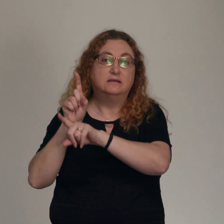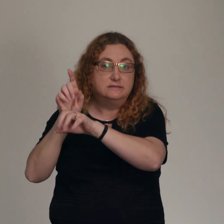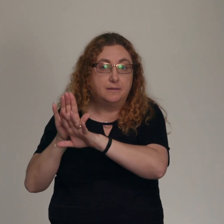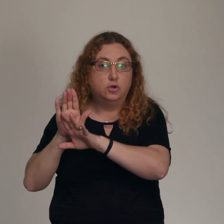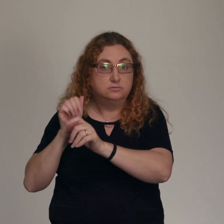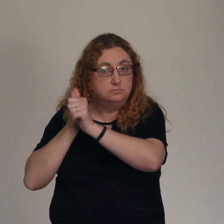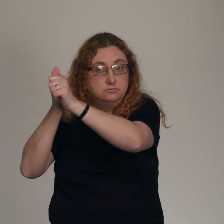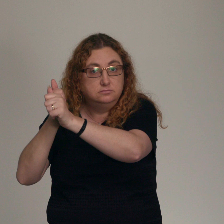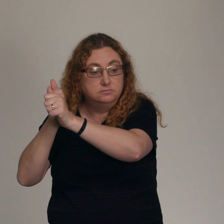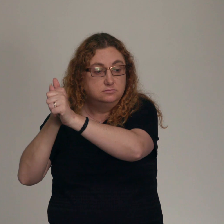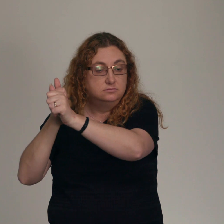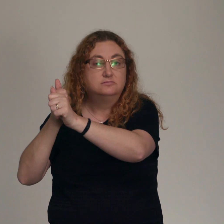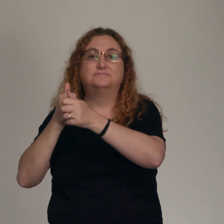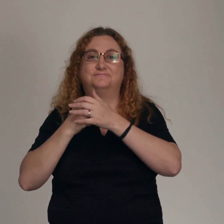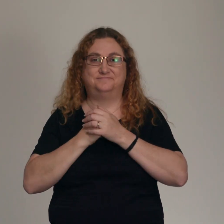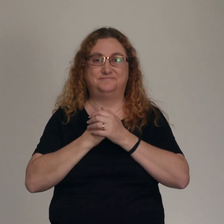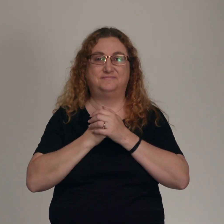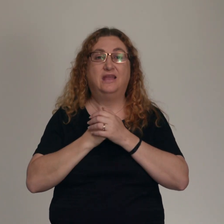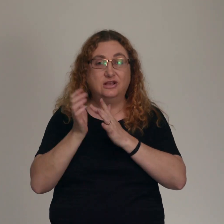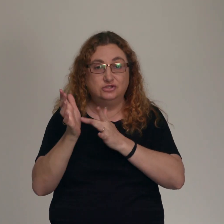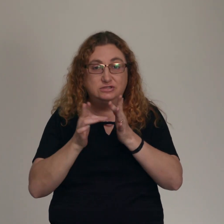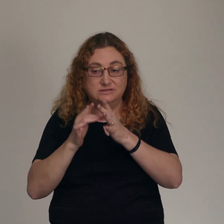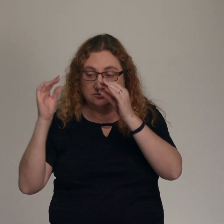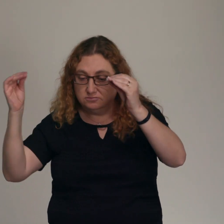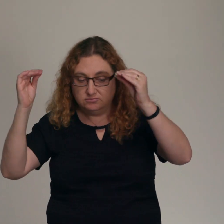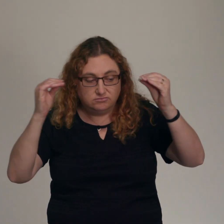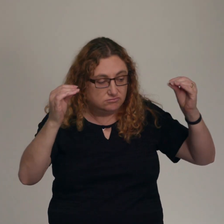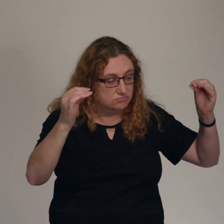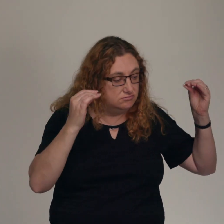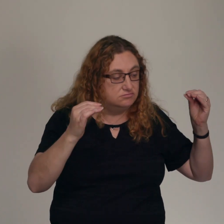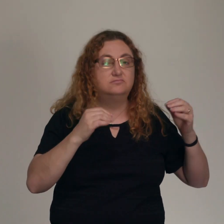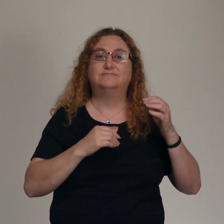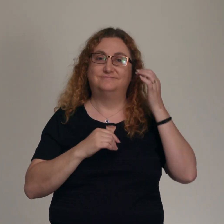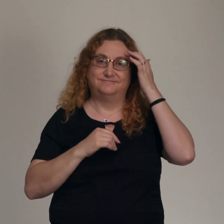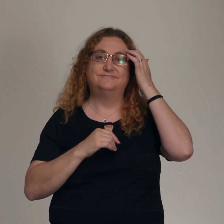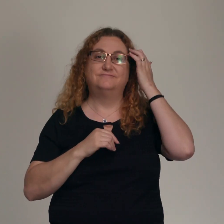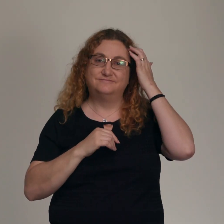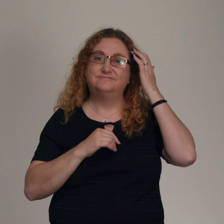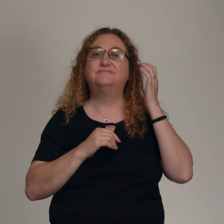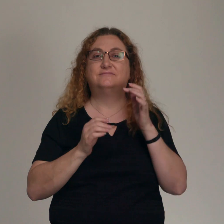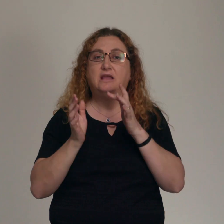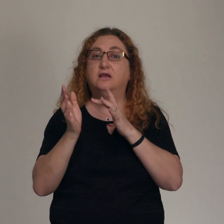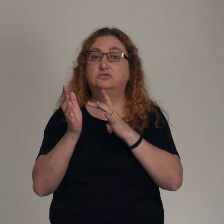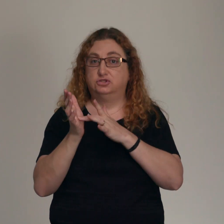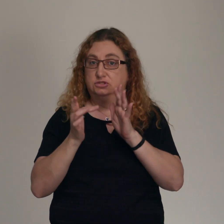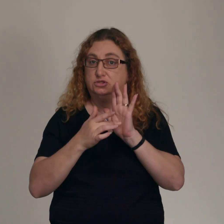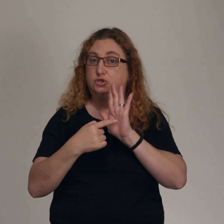See, Jesus in this Sermon on the Mount is demonstrating how he is actually a new and a better Moses. That he is the one